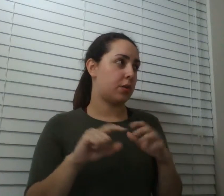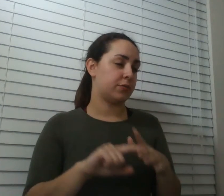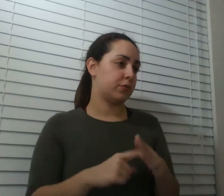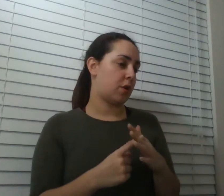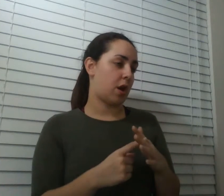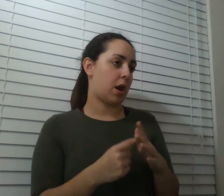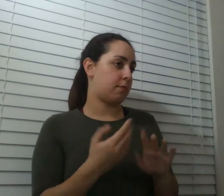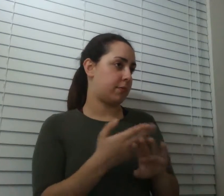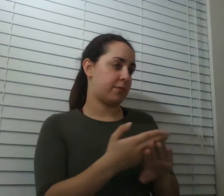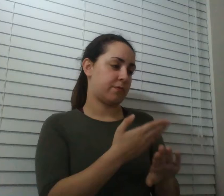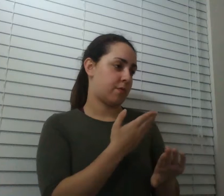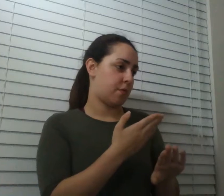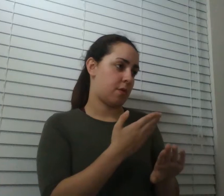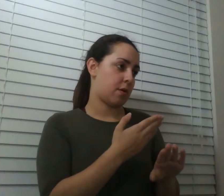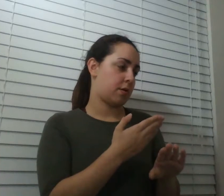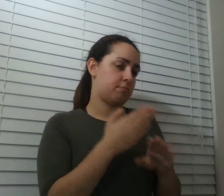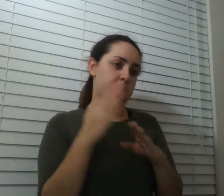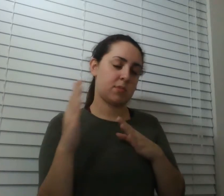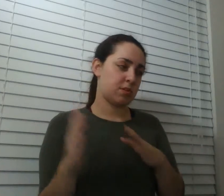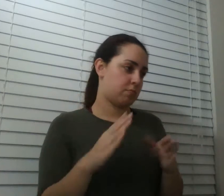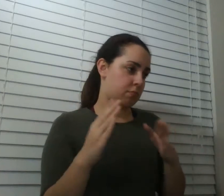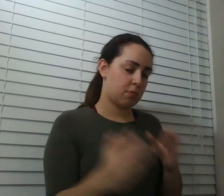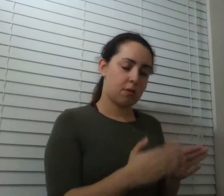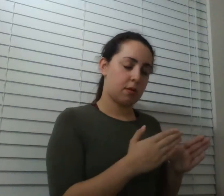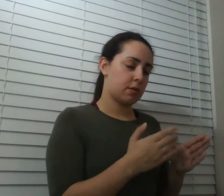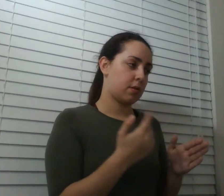in process and we pick it up at a moment